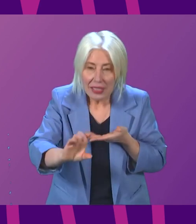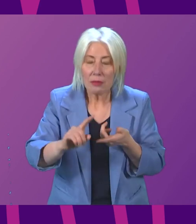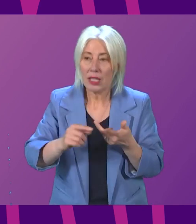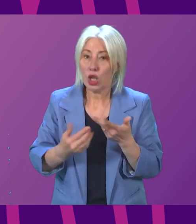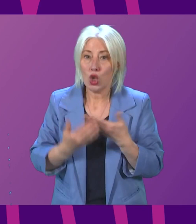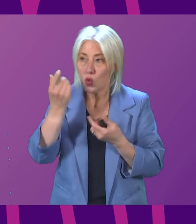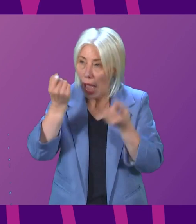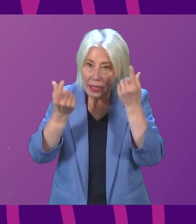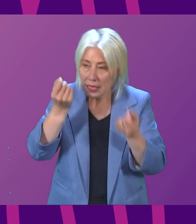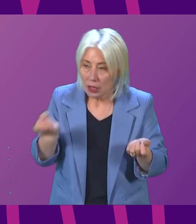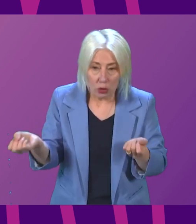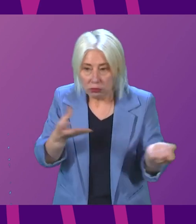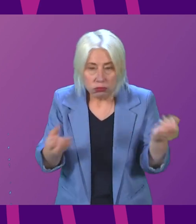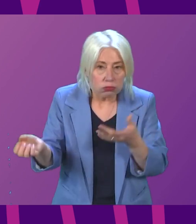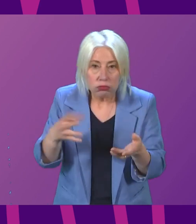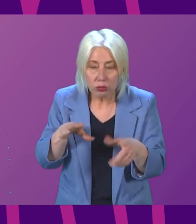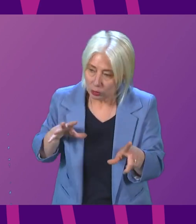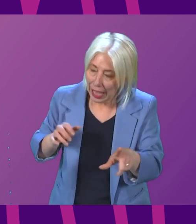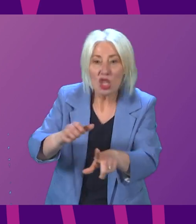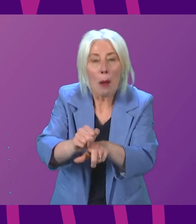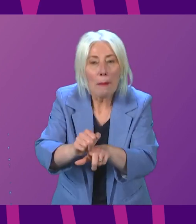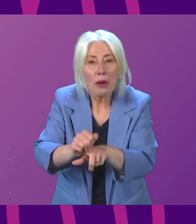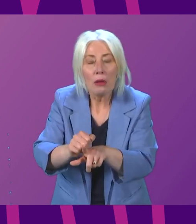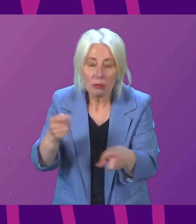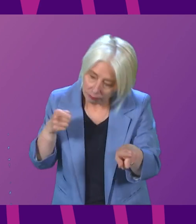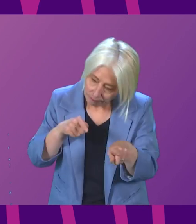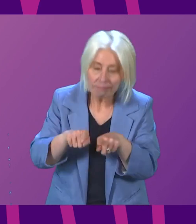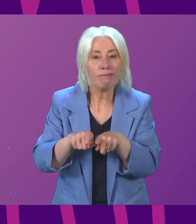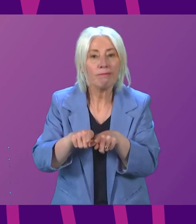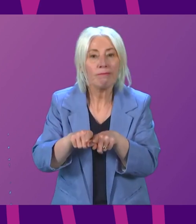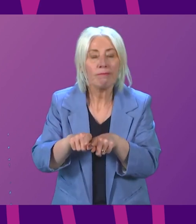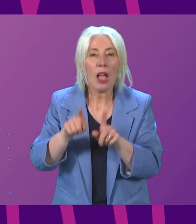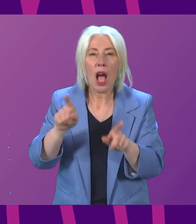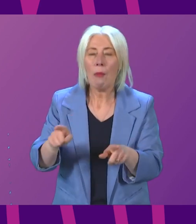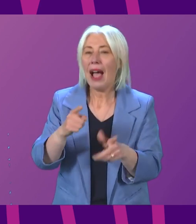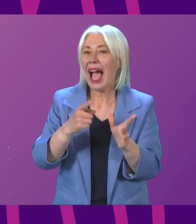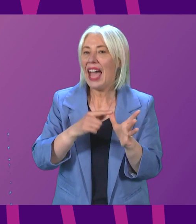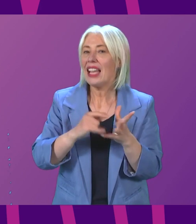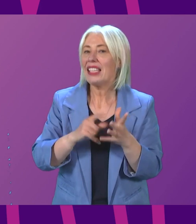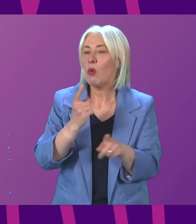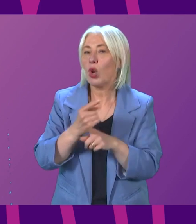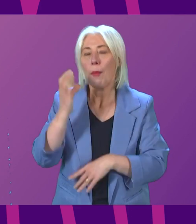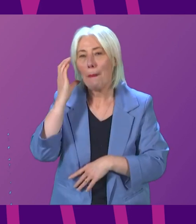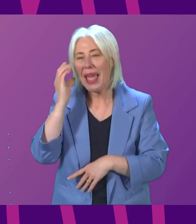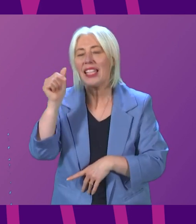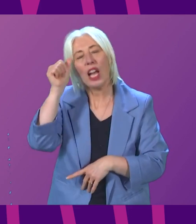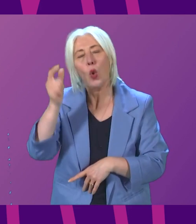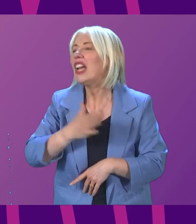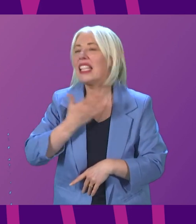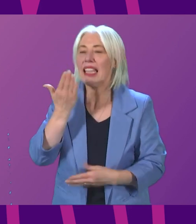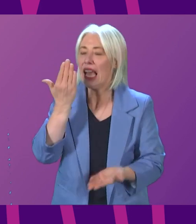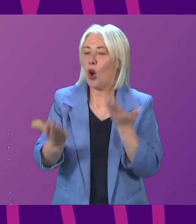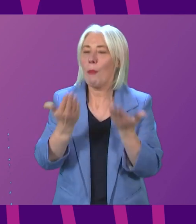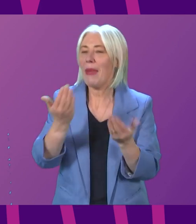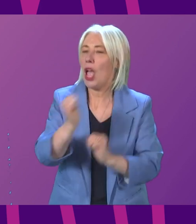initiatives to catch up on that progress. Anna Sarwar also mentions beds. And I know he doesn't like comparisons to